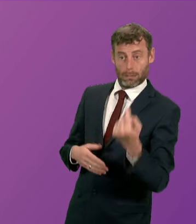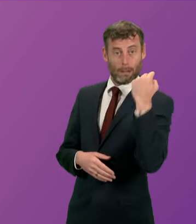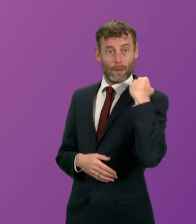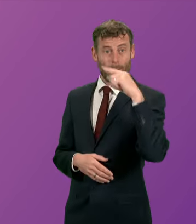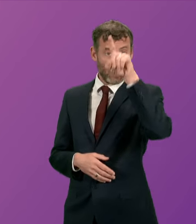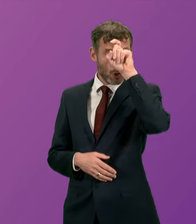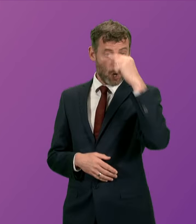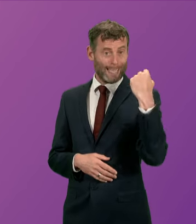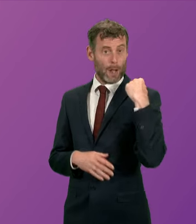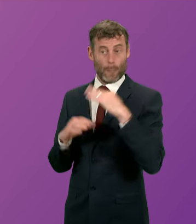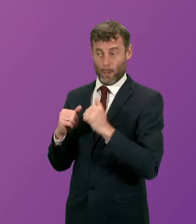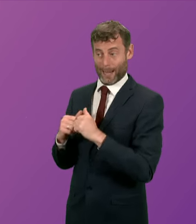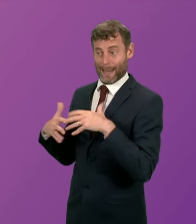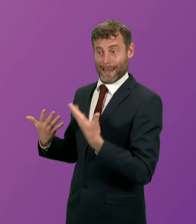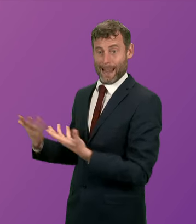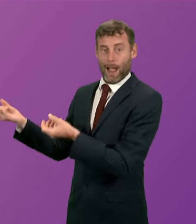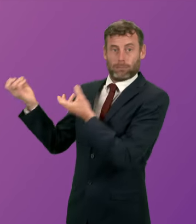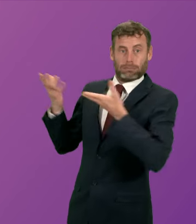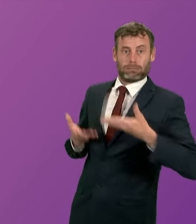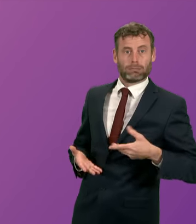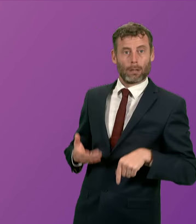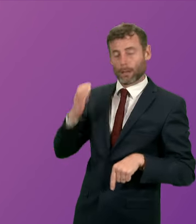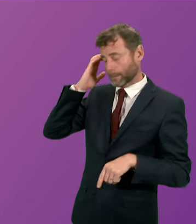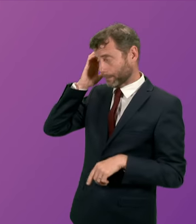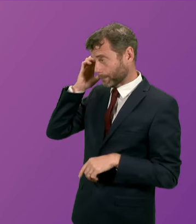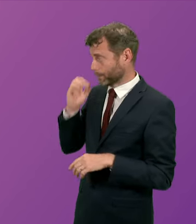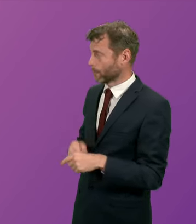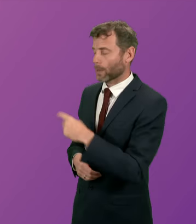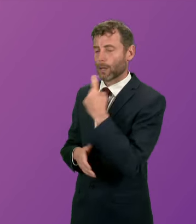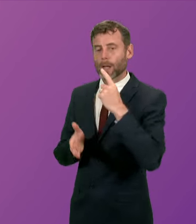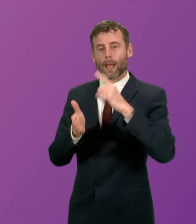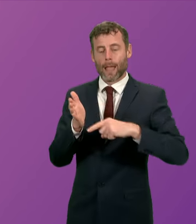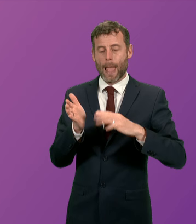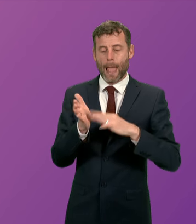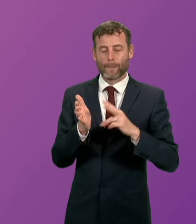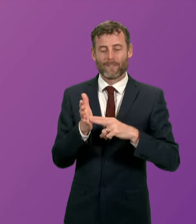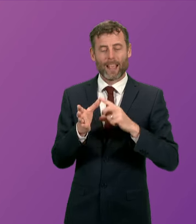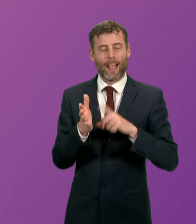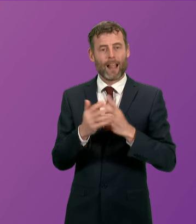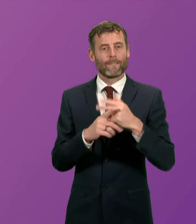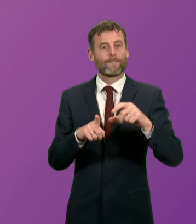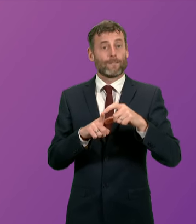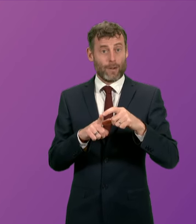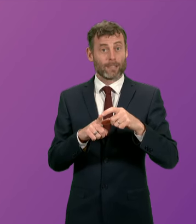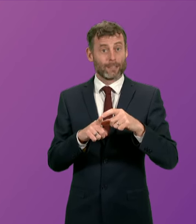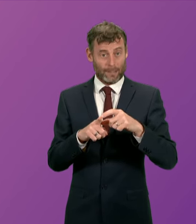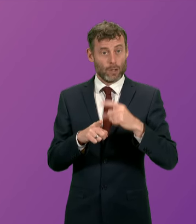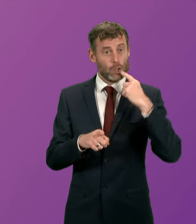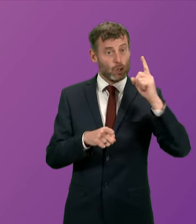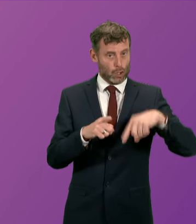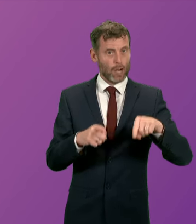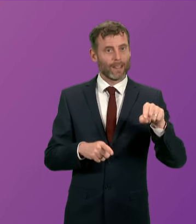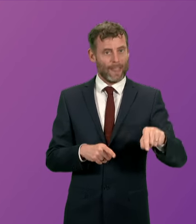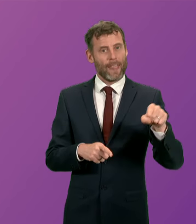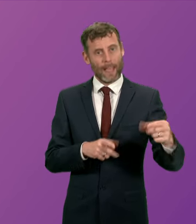obviously on a short term basis the chartering of the MV Alfred has helped on the ARN routes